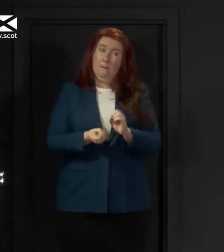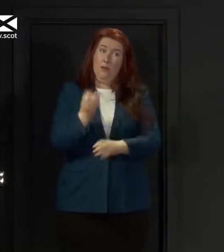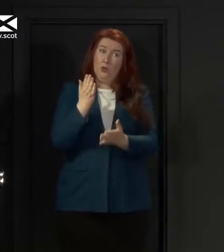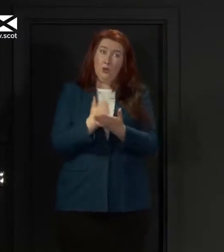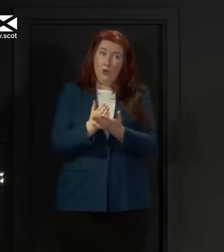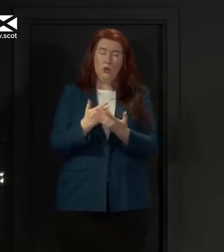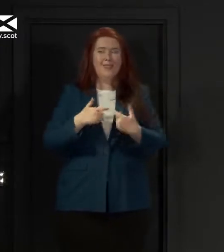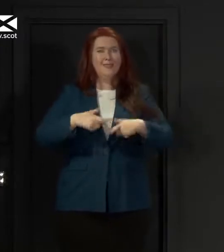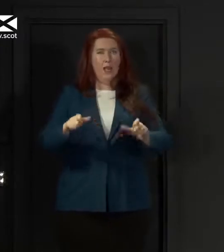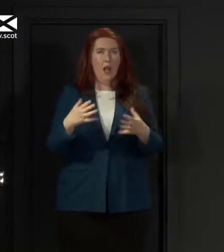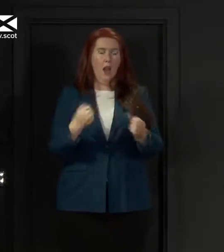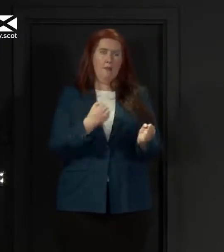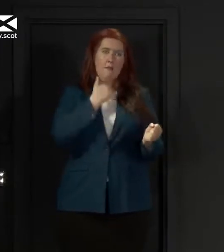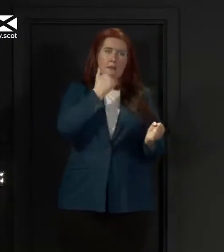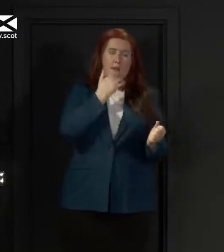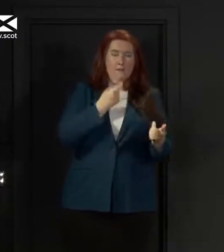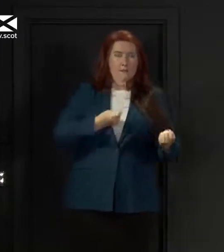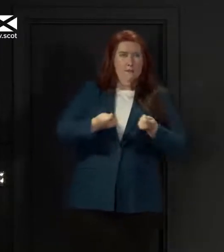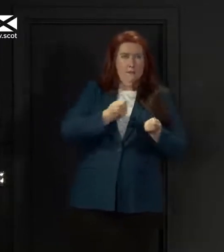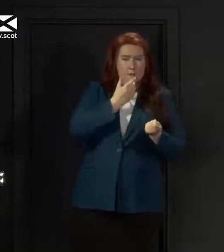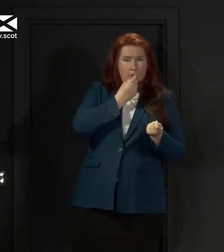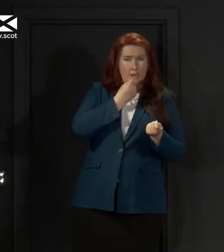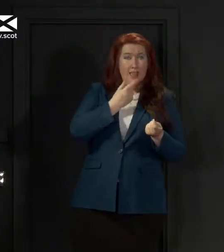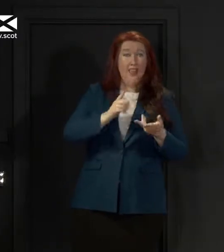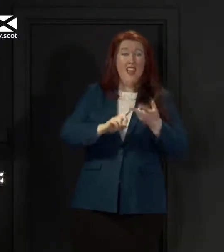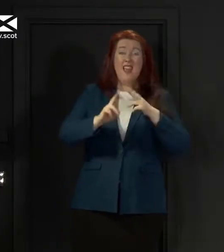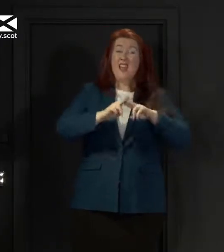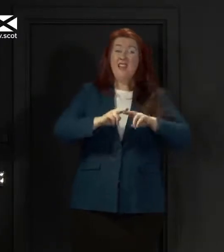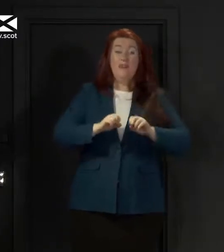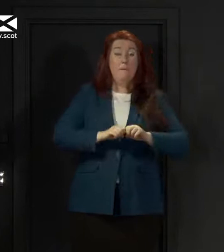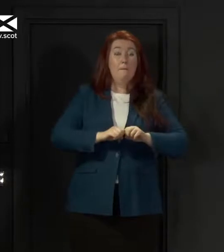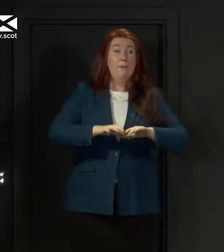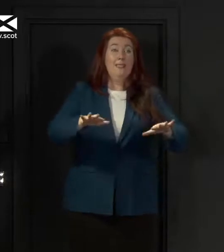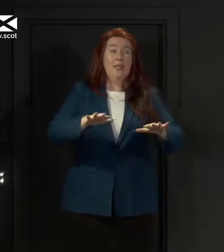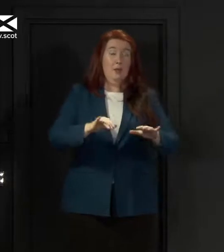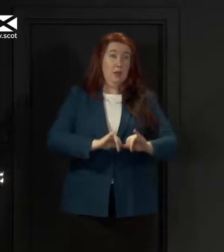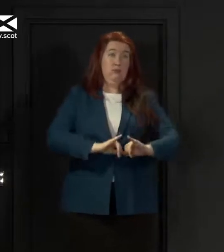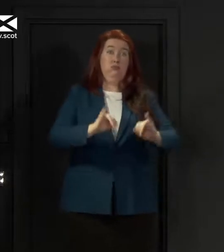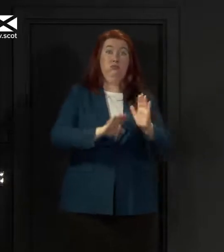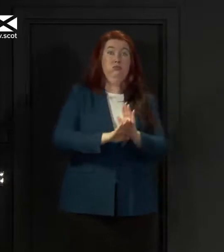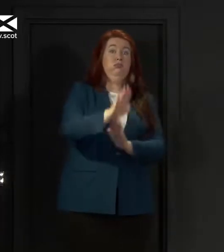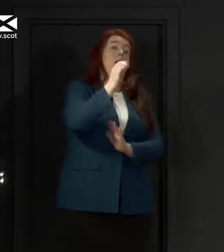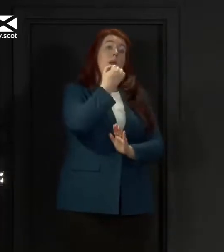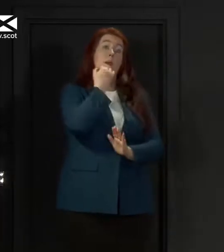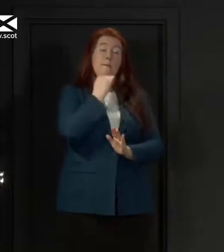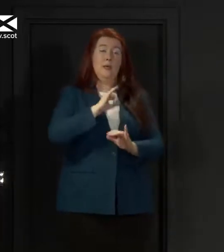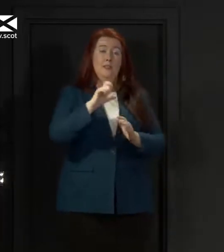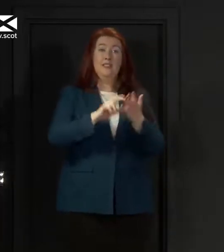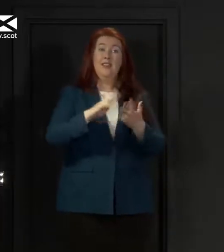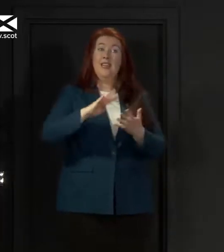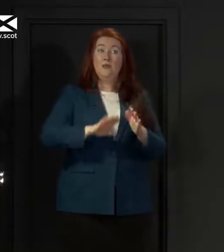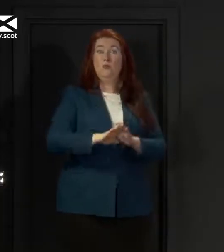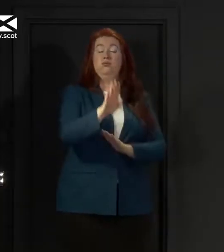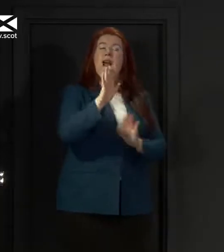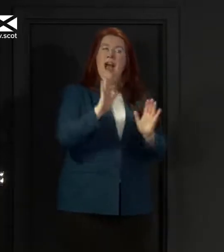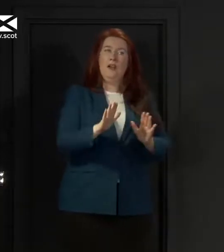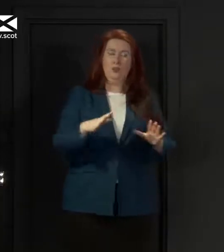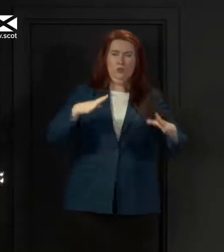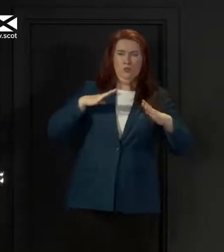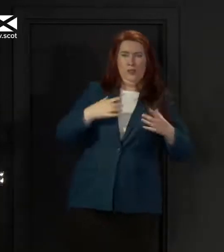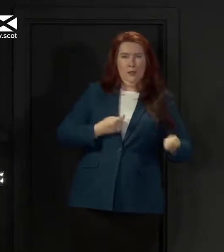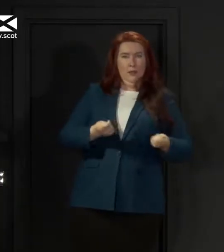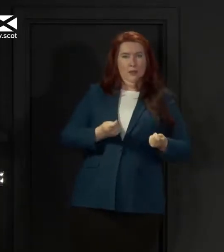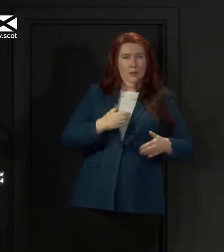sufficient capacity to deal with any surge in COVID-19 cases. And we will build on some of the